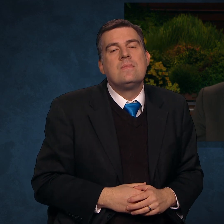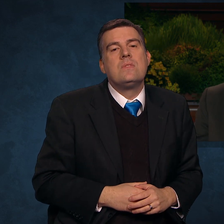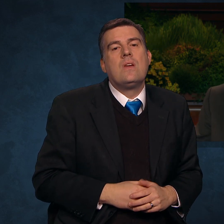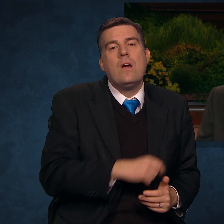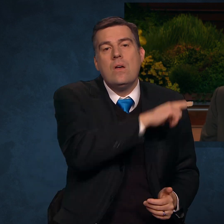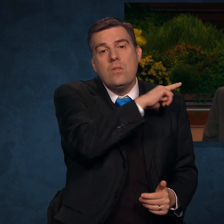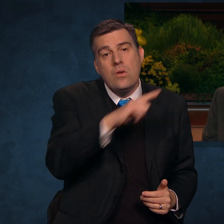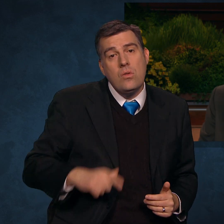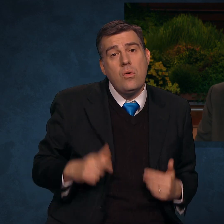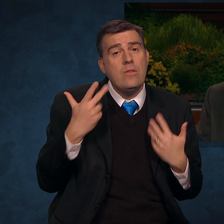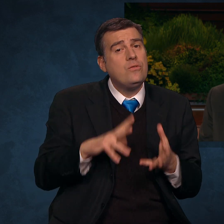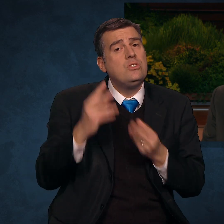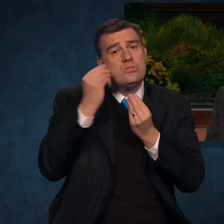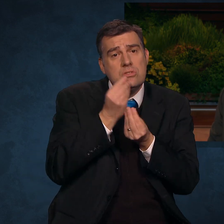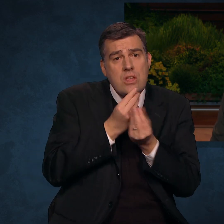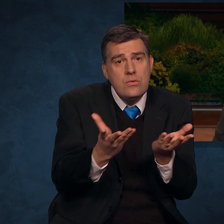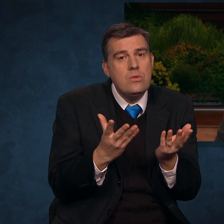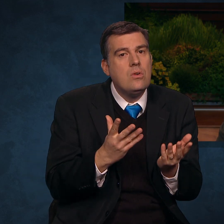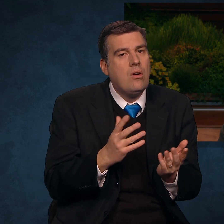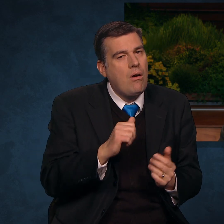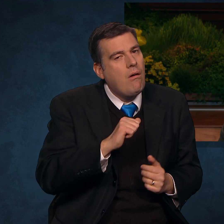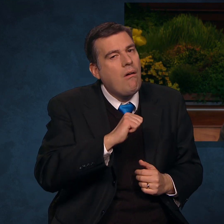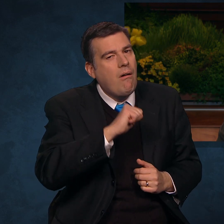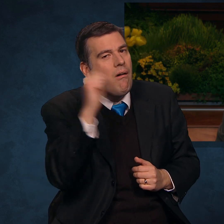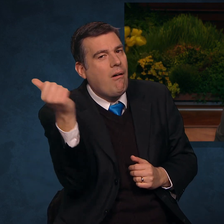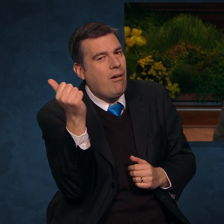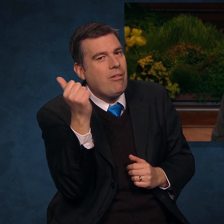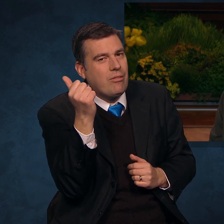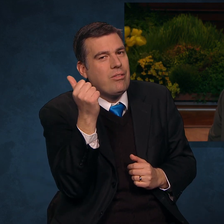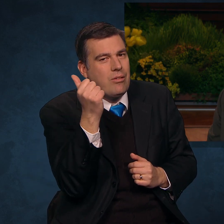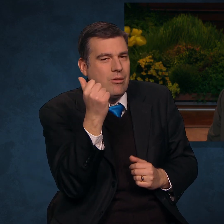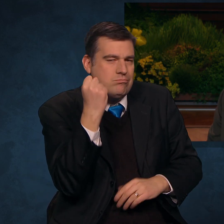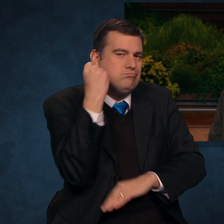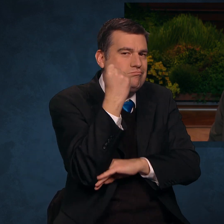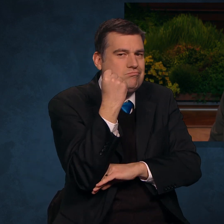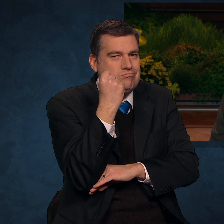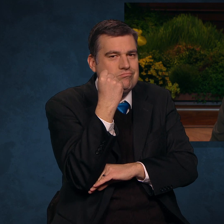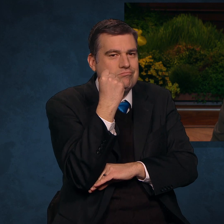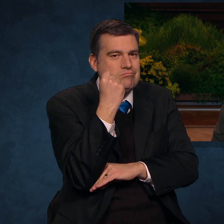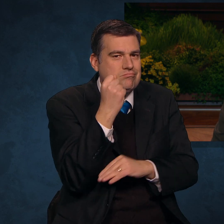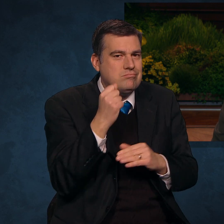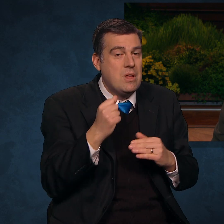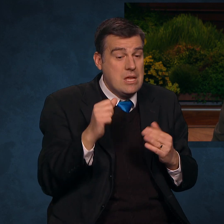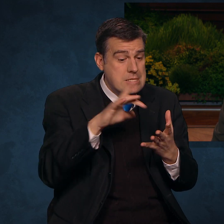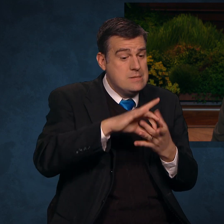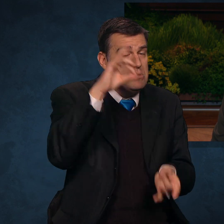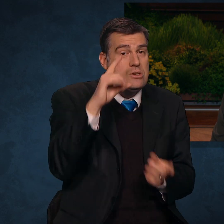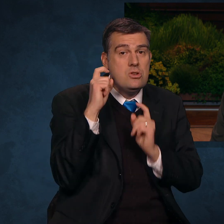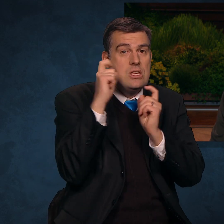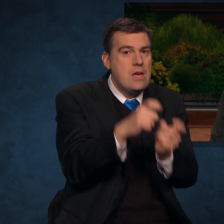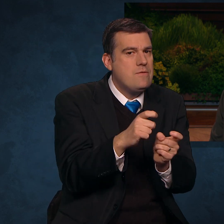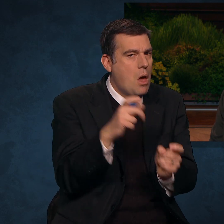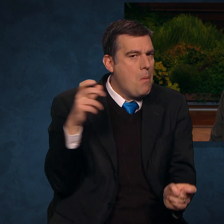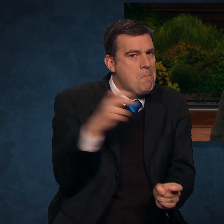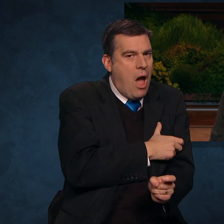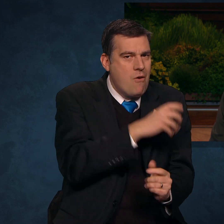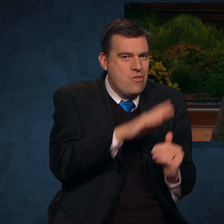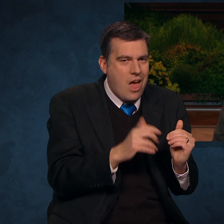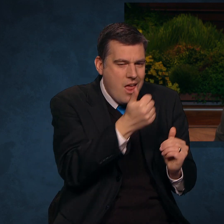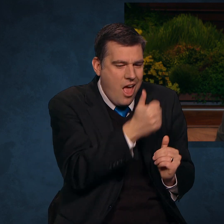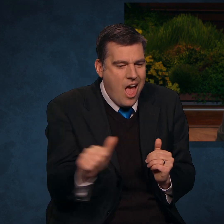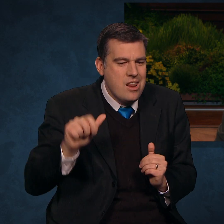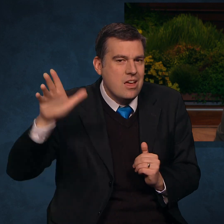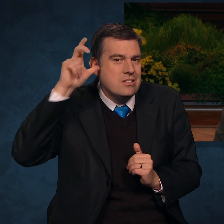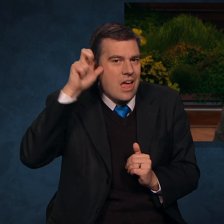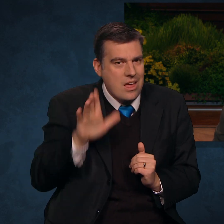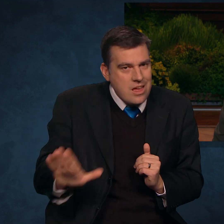The Lord has given you another way to stand firm, a spiritual gift more powerful than the whirlwinds of the adversary. He